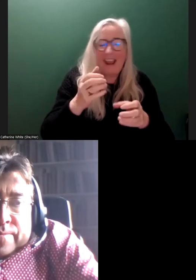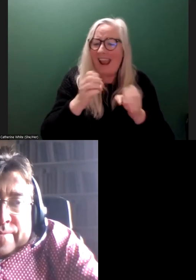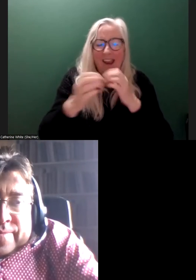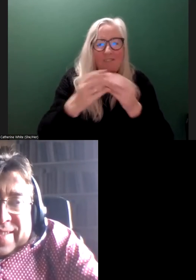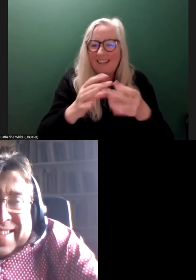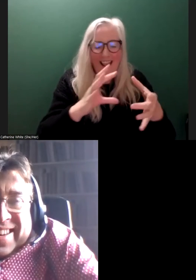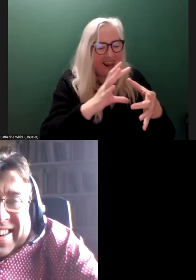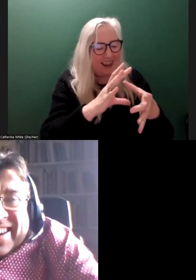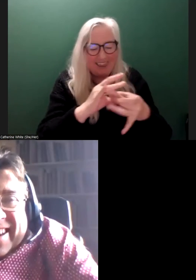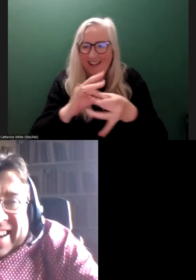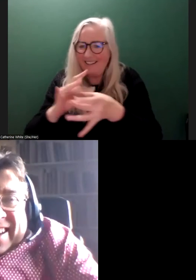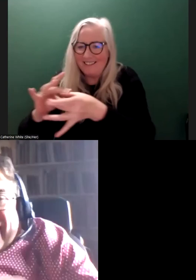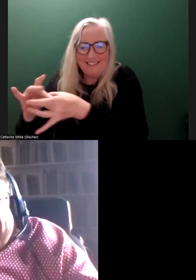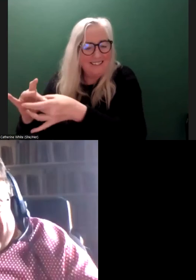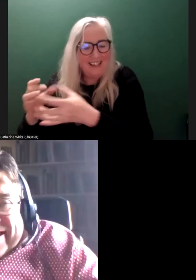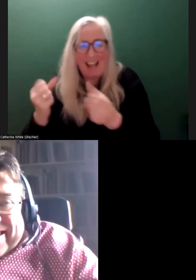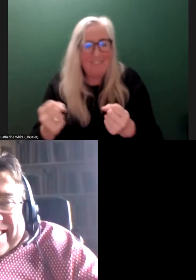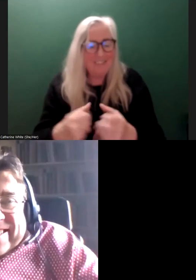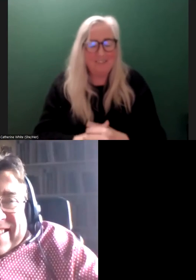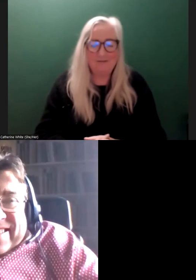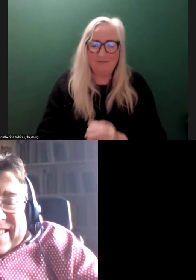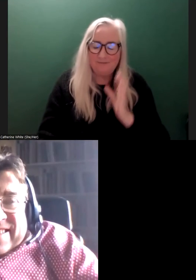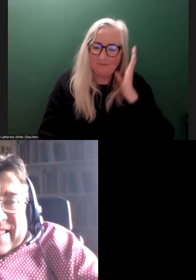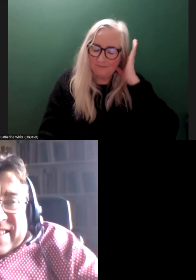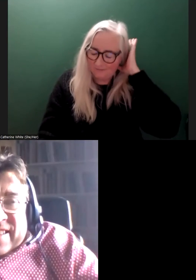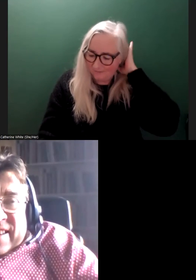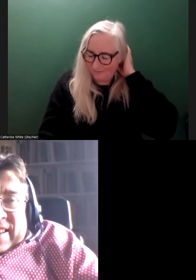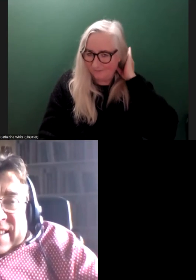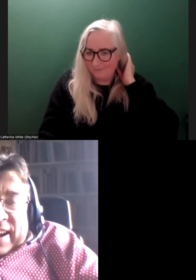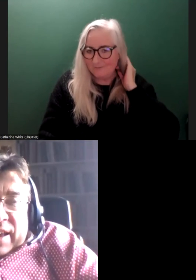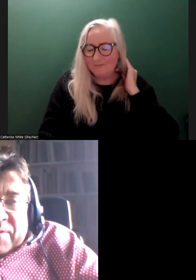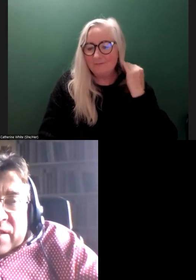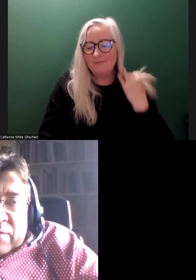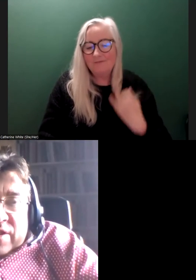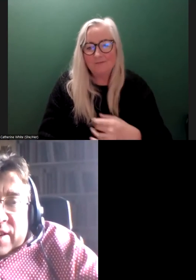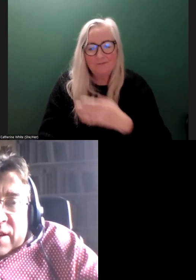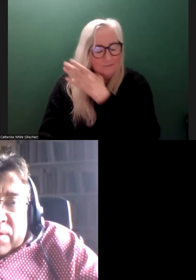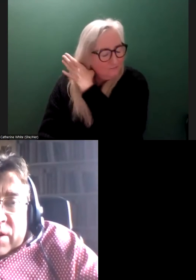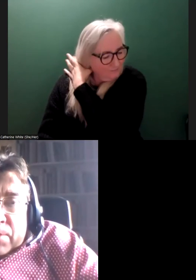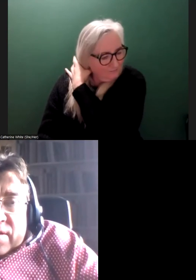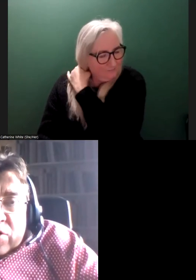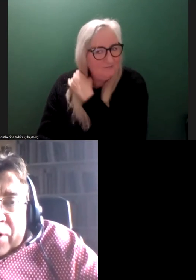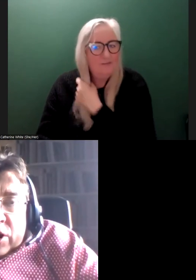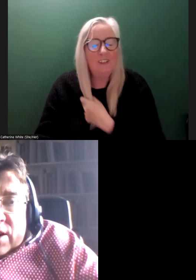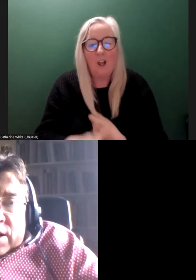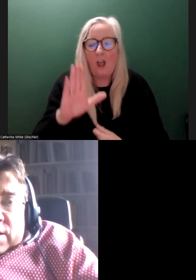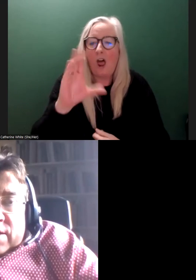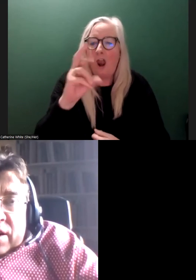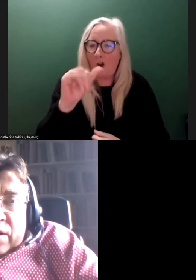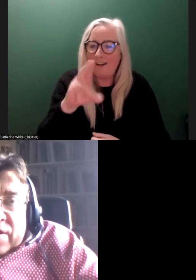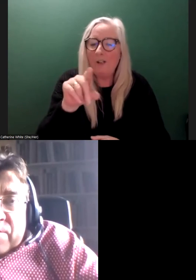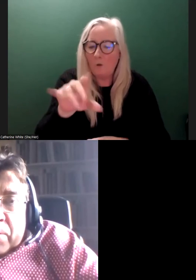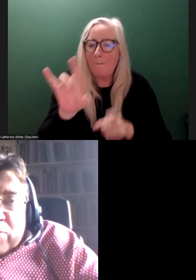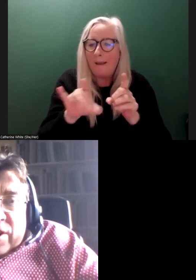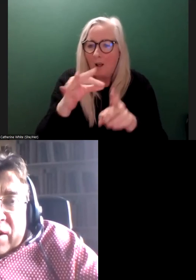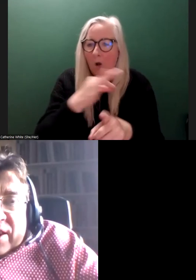dragon eating its tail. That's probably a bad analogy, but it is all linked. It can't be complicated, but it's all linked. Yeah. And absolutely right. And I think Miloraine makes a good point that,